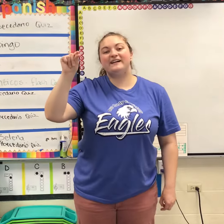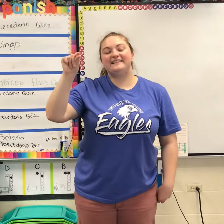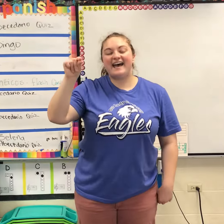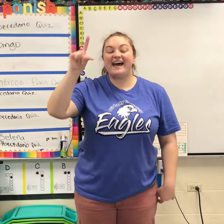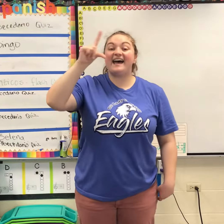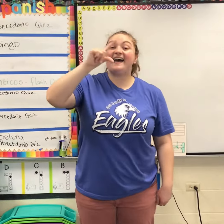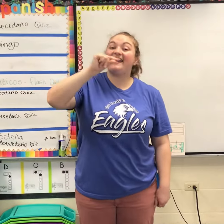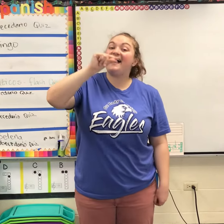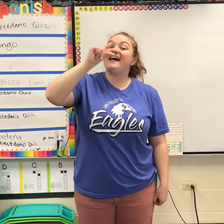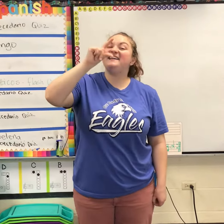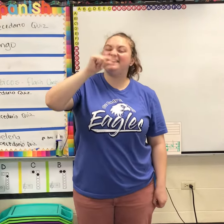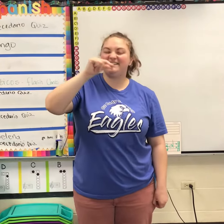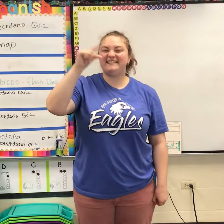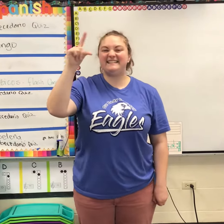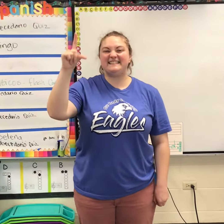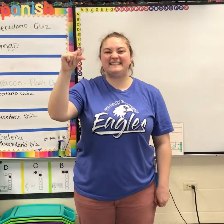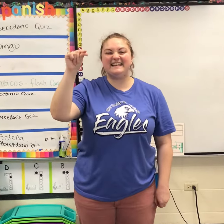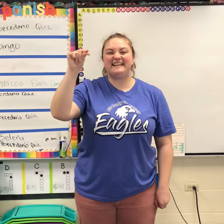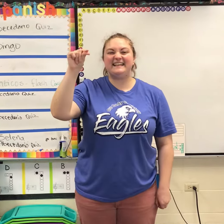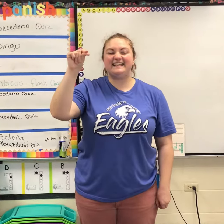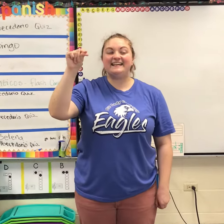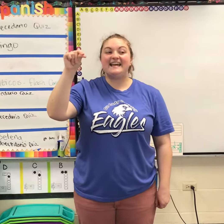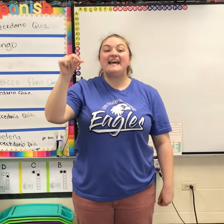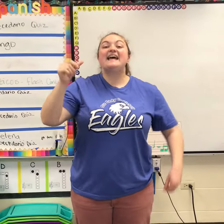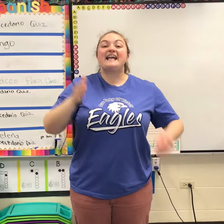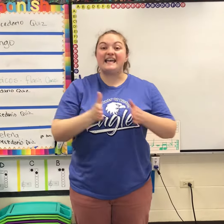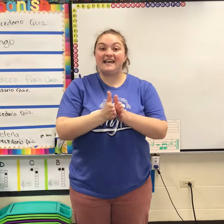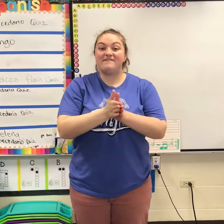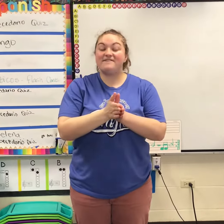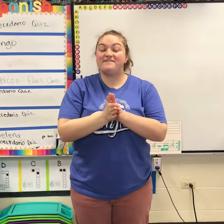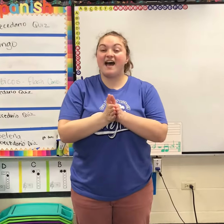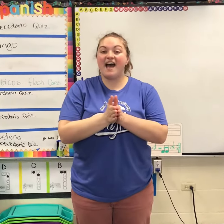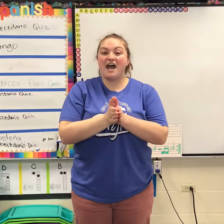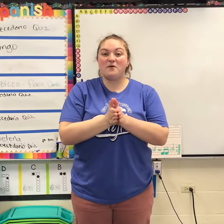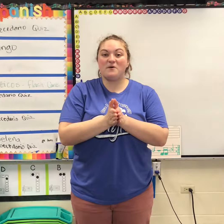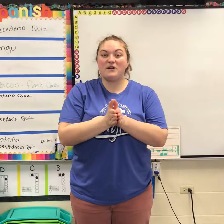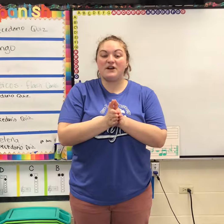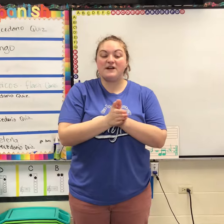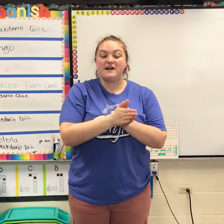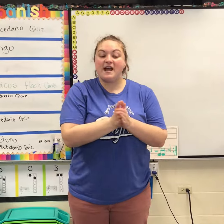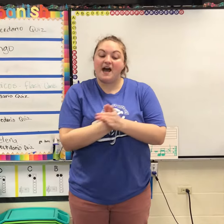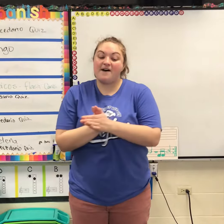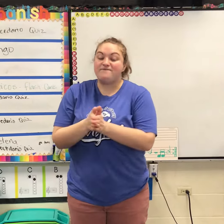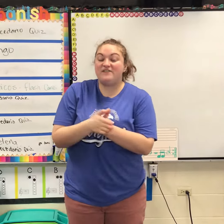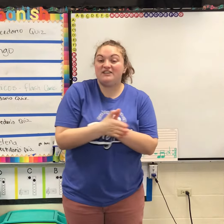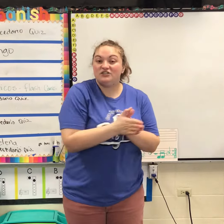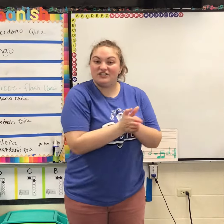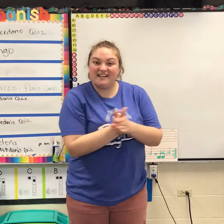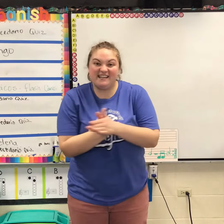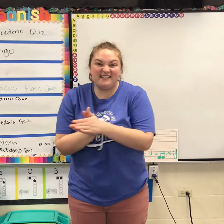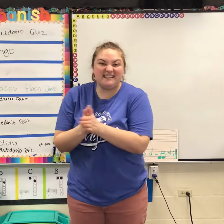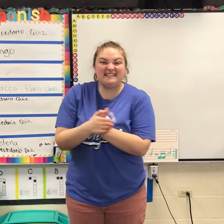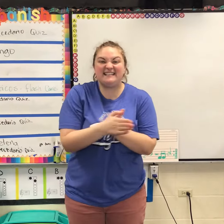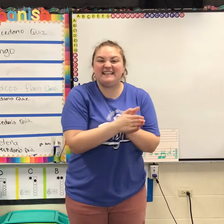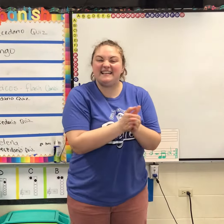that I could sing. If I were a fish in the sea,